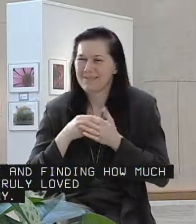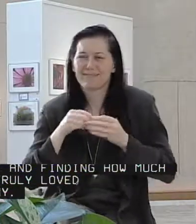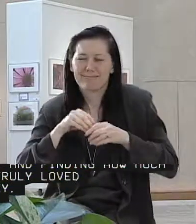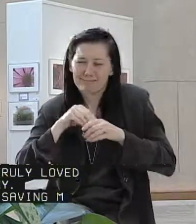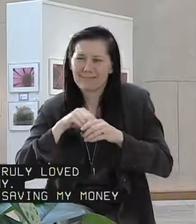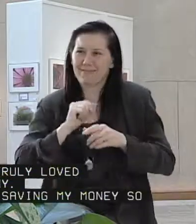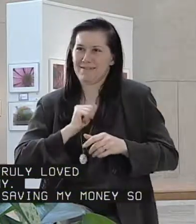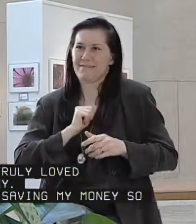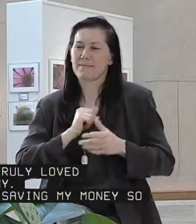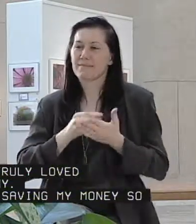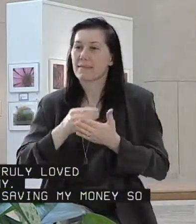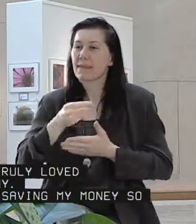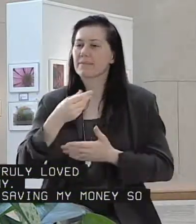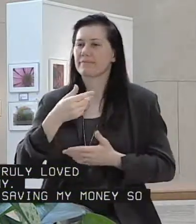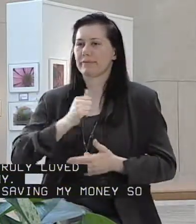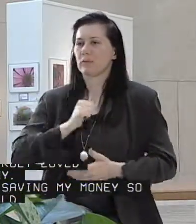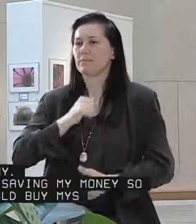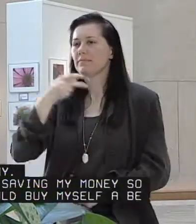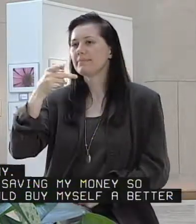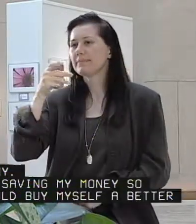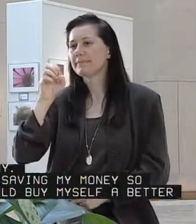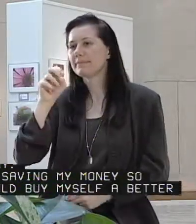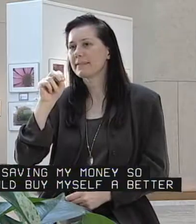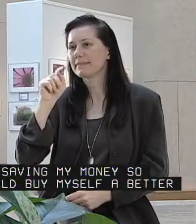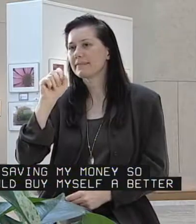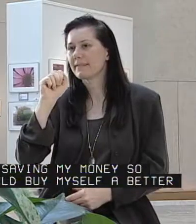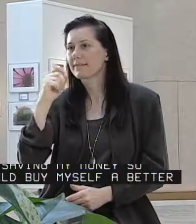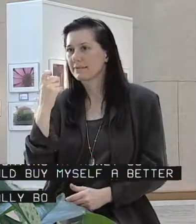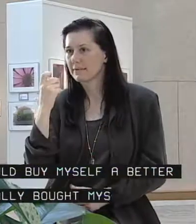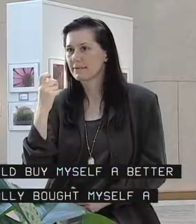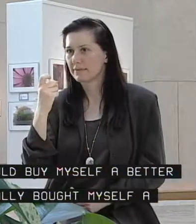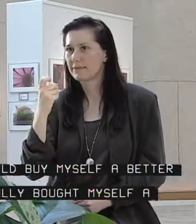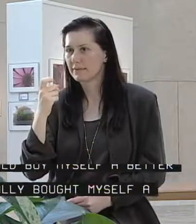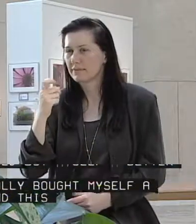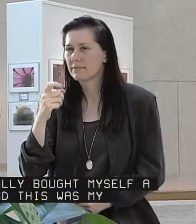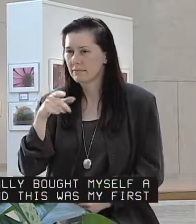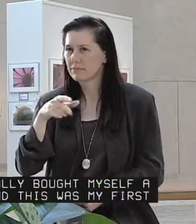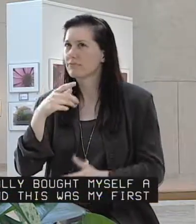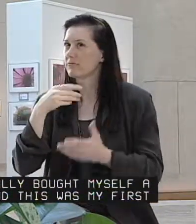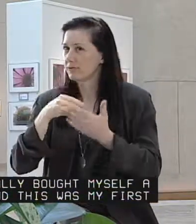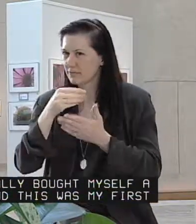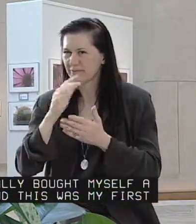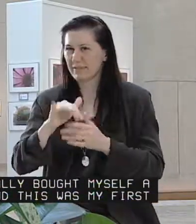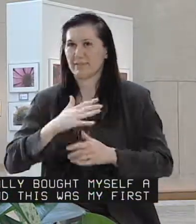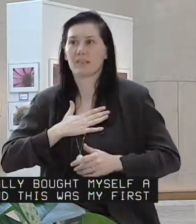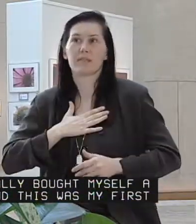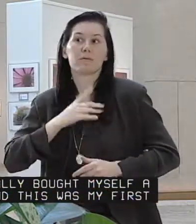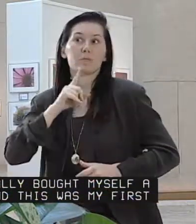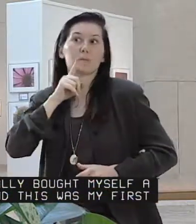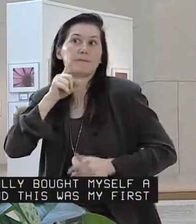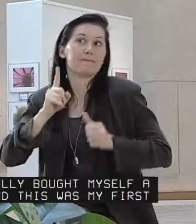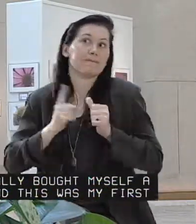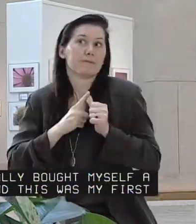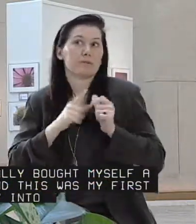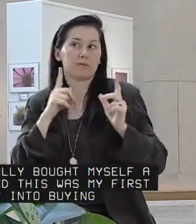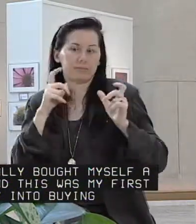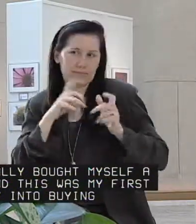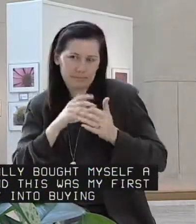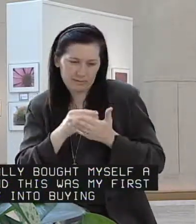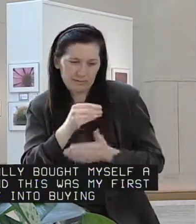started saving my money so that I could buy myself a better one. And I finally bought myself a Pentax. And this was my first real foray into